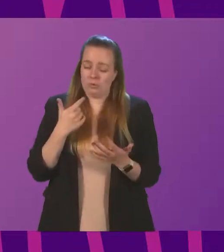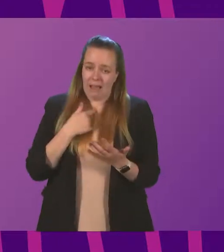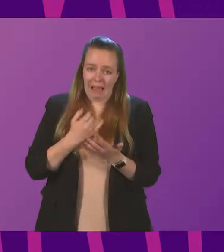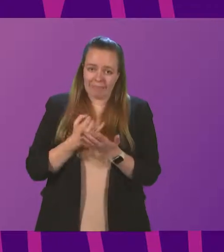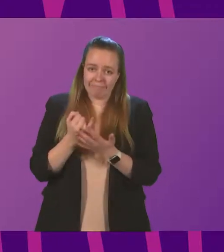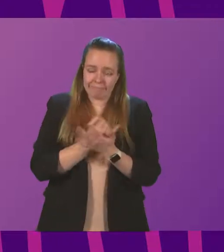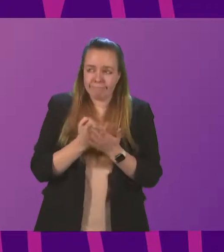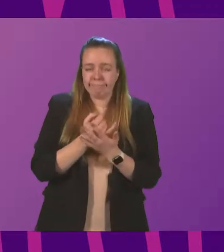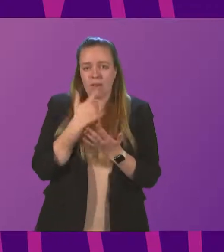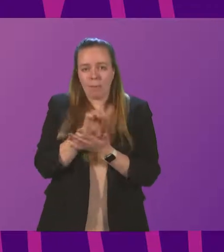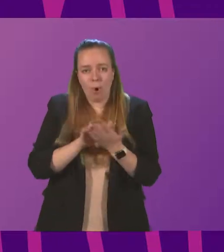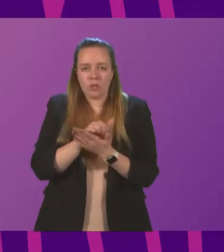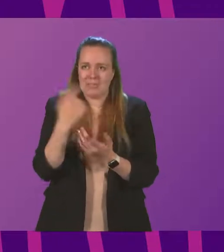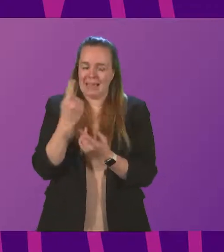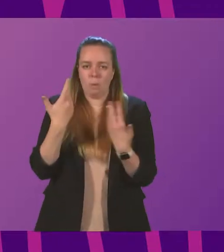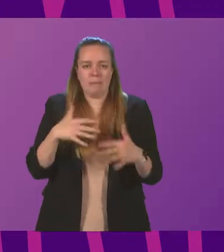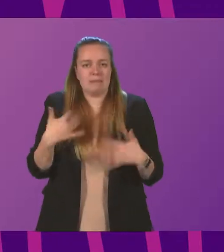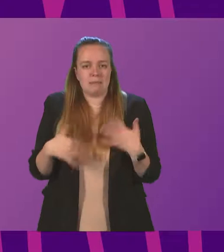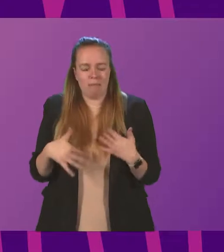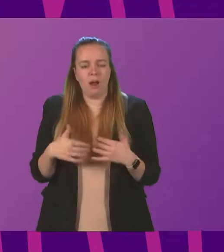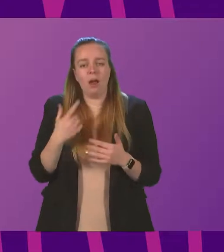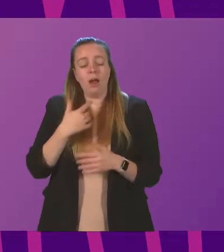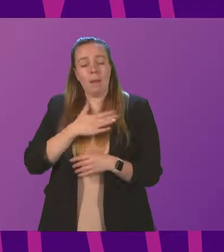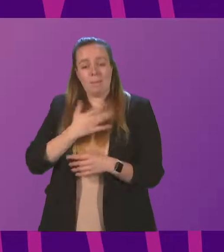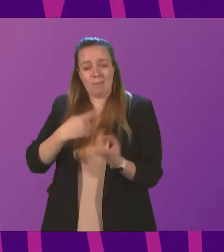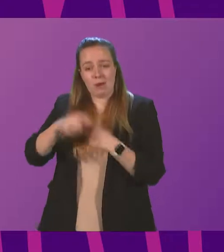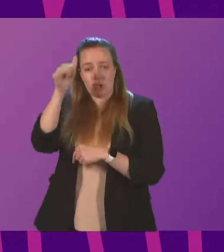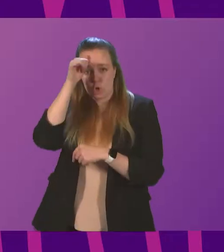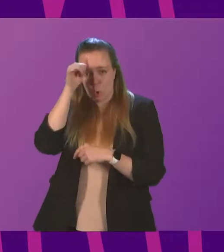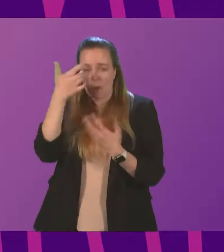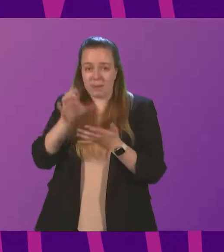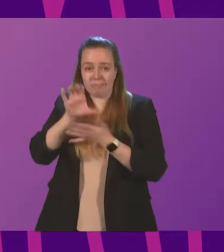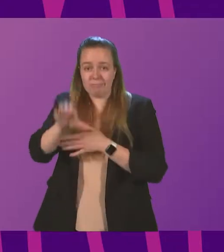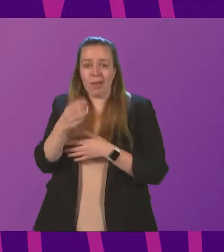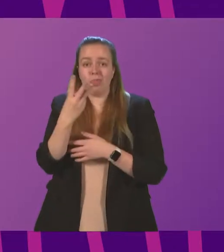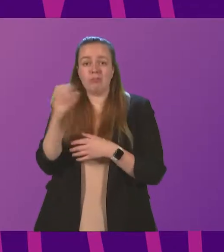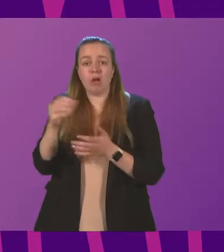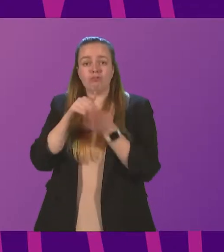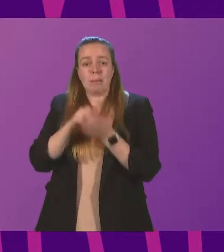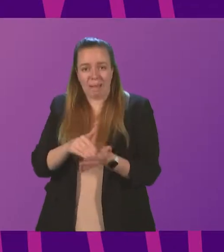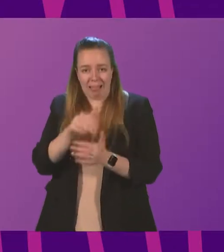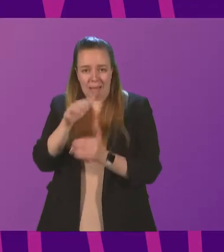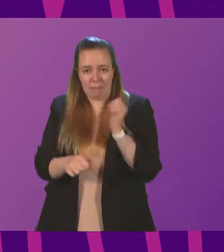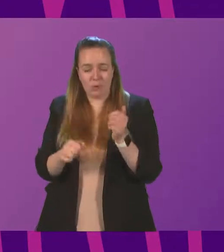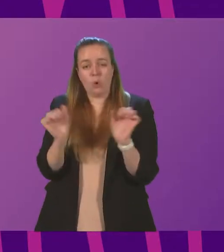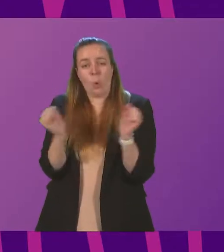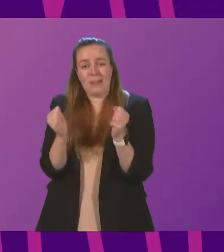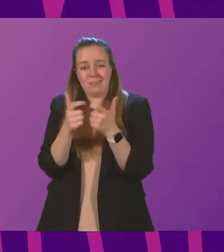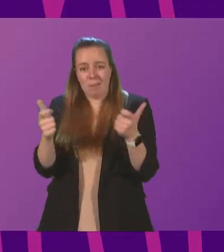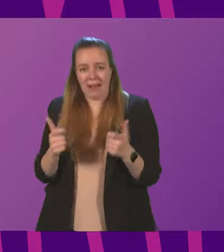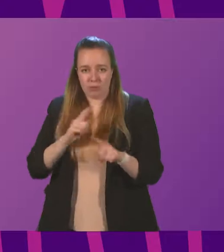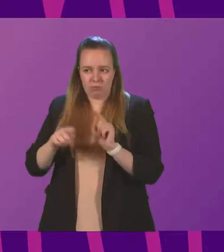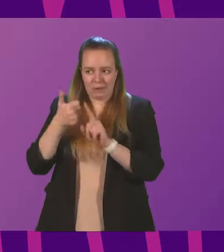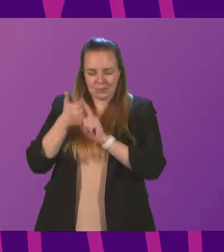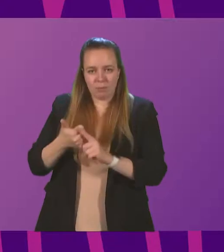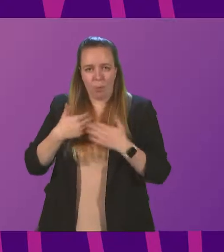to anybody who has suffered as a result of that. As members will know, we have invested an additional £300 million winter package of measures to support health and